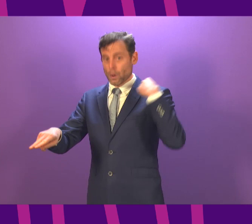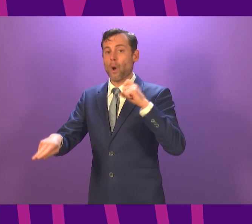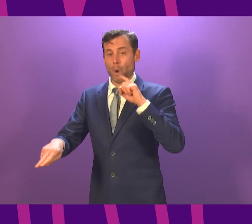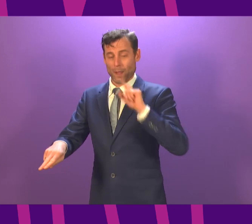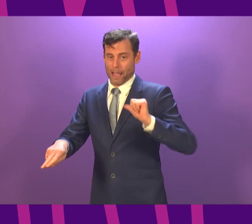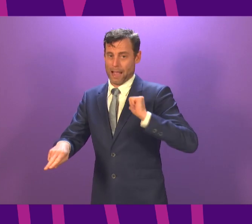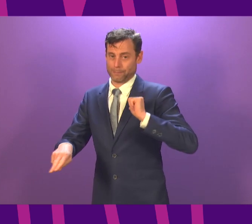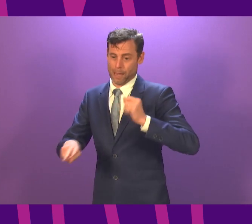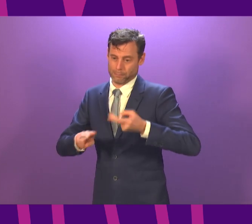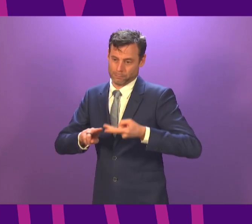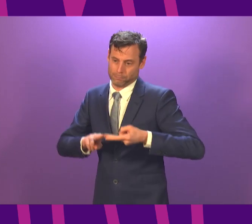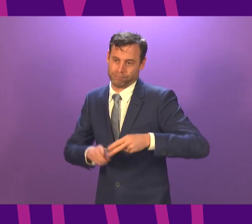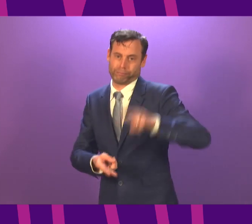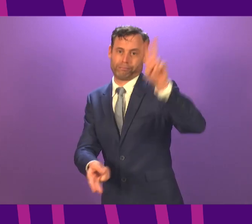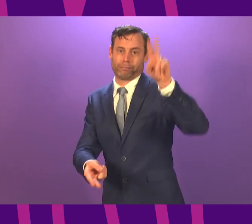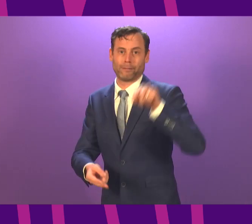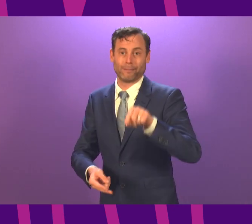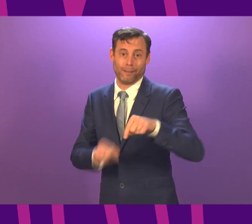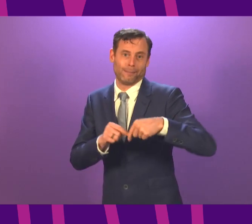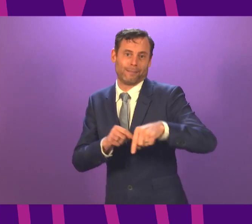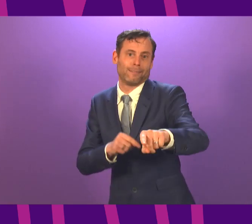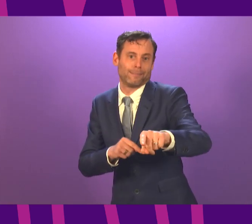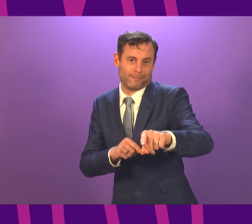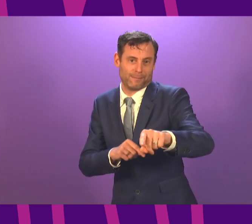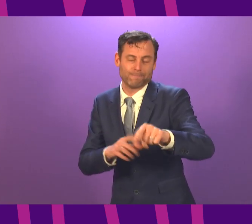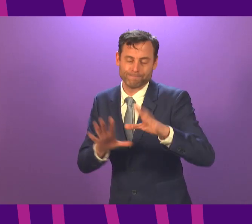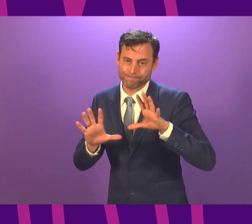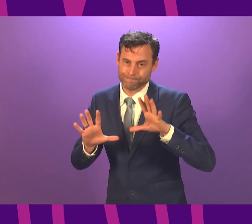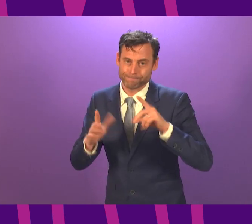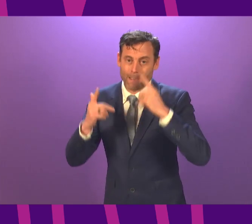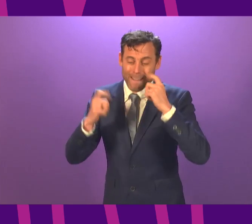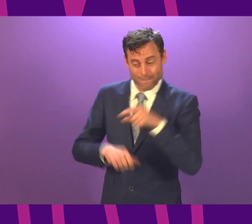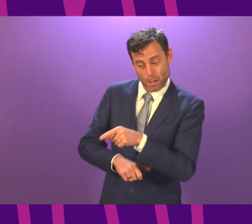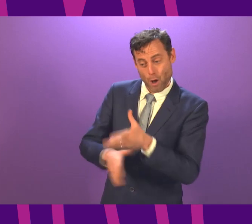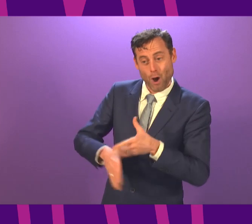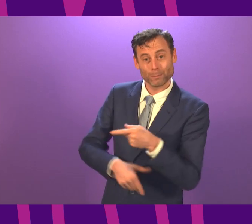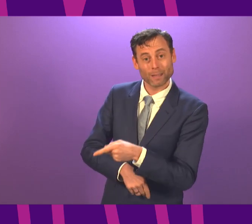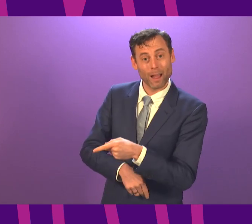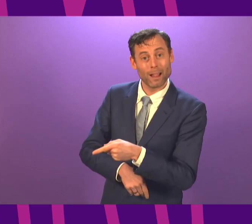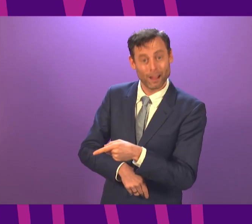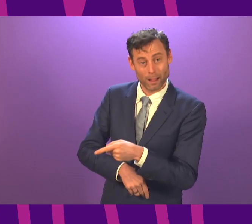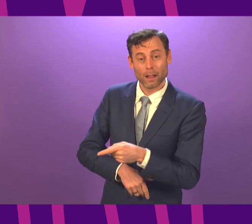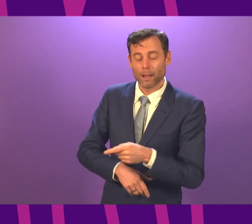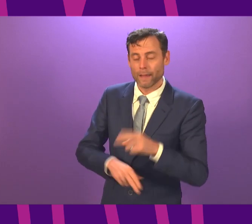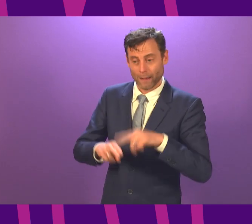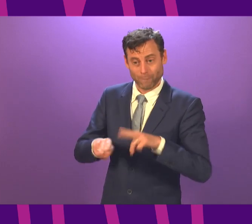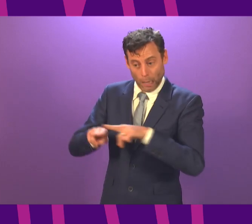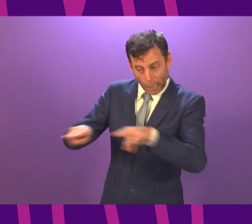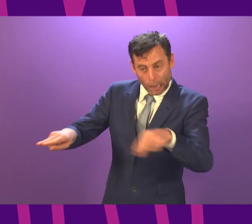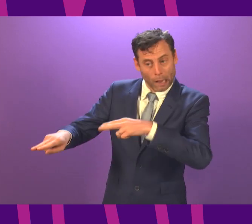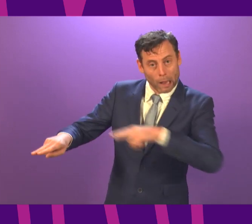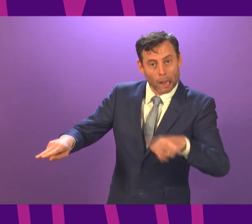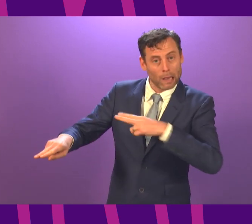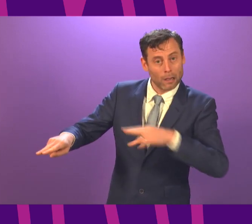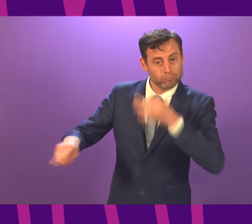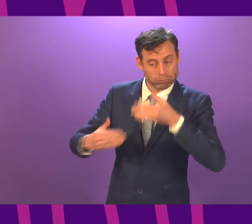increased significantly since then, that means we can expect to see significantly increased pressure on the NHS over the course of this